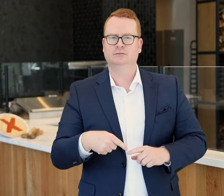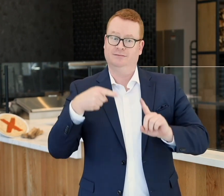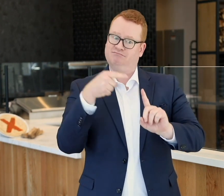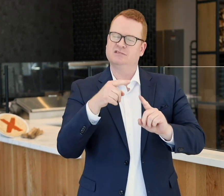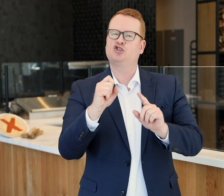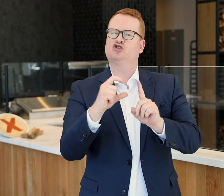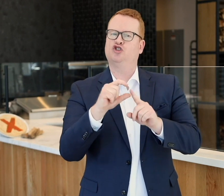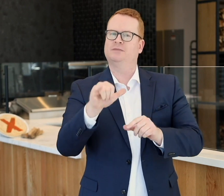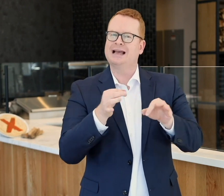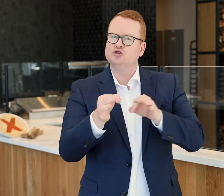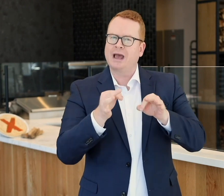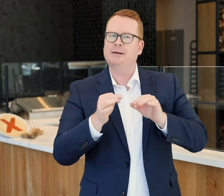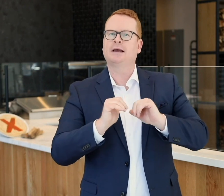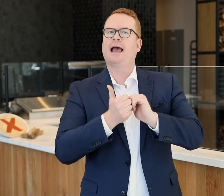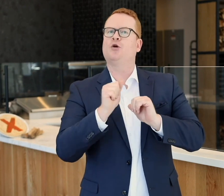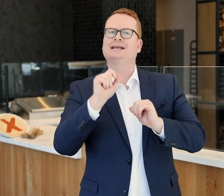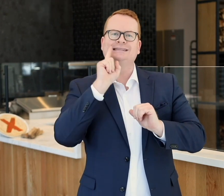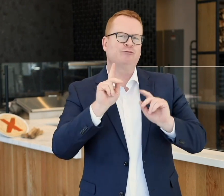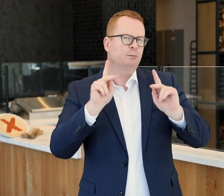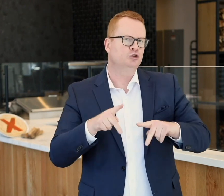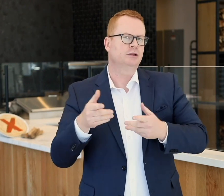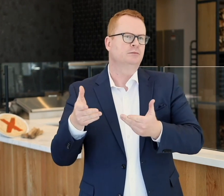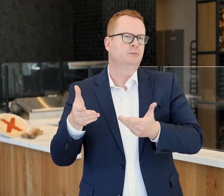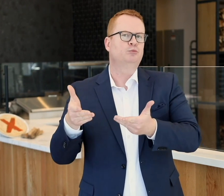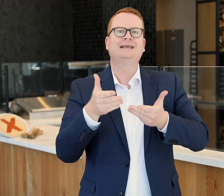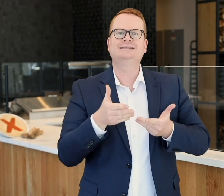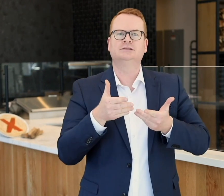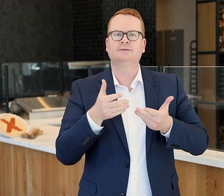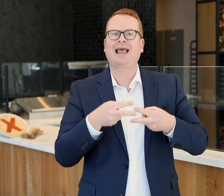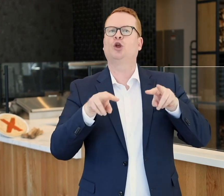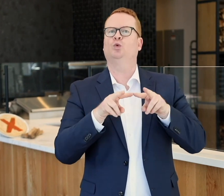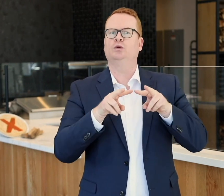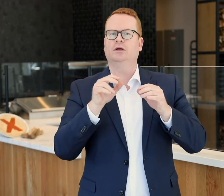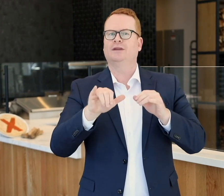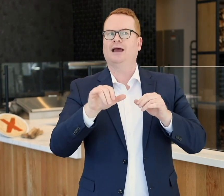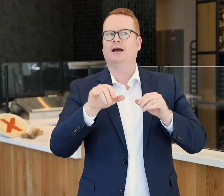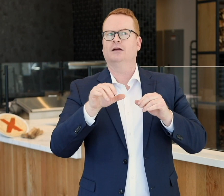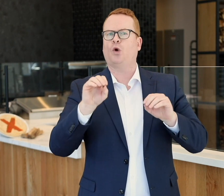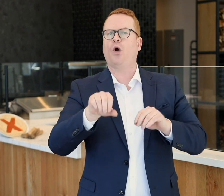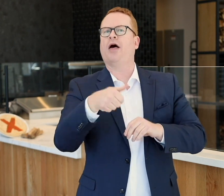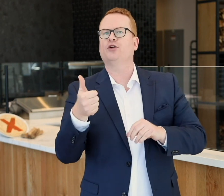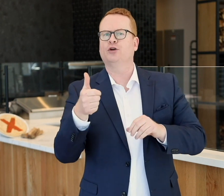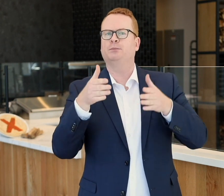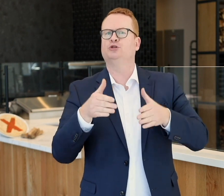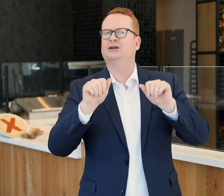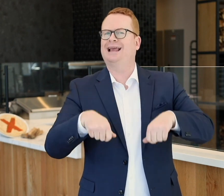This is a term that describes how a Deaf person provides value in a way that no other person can.